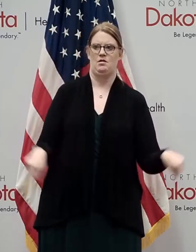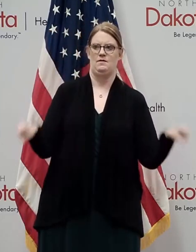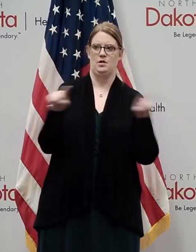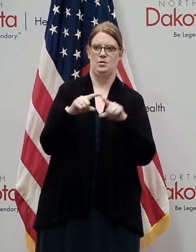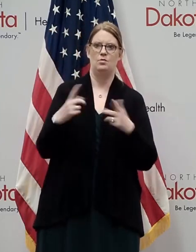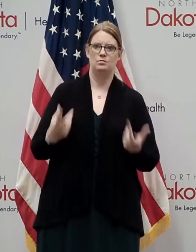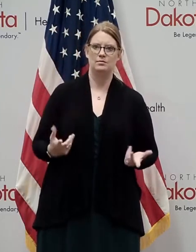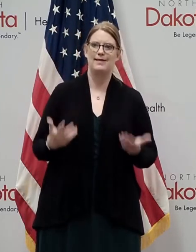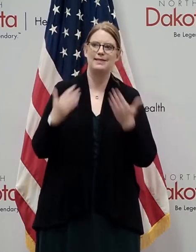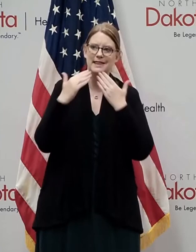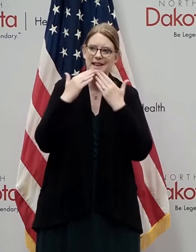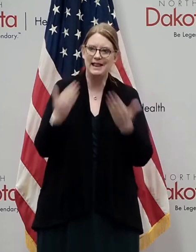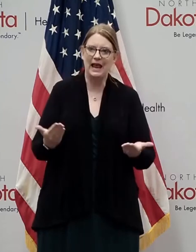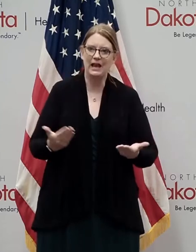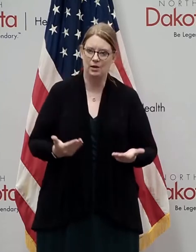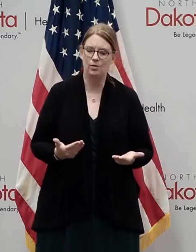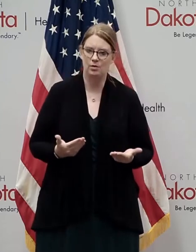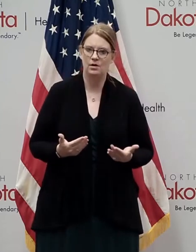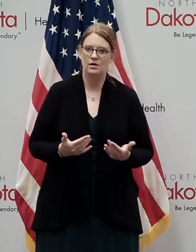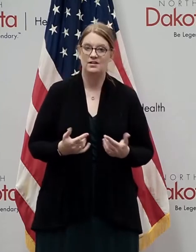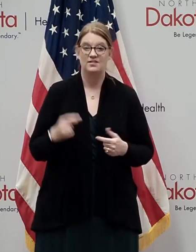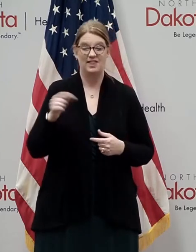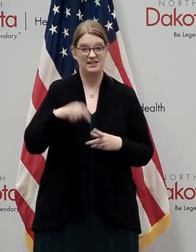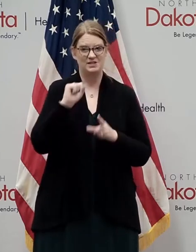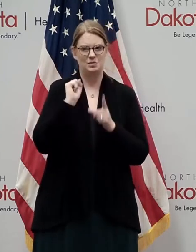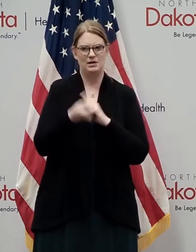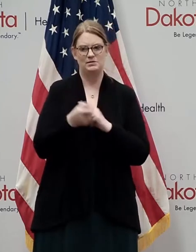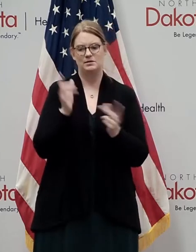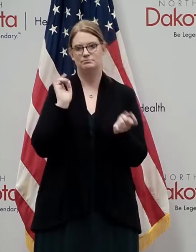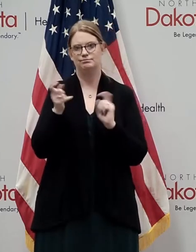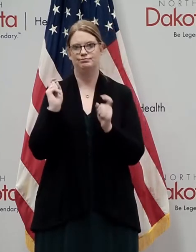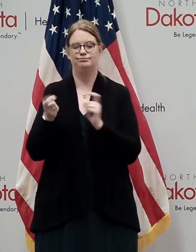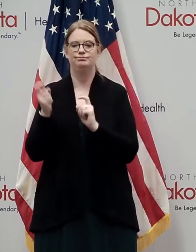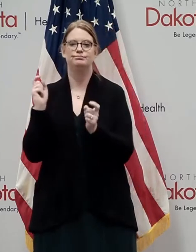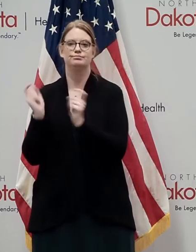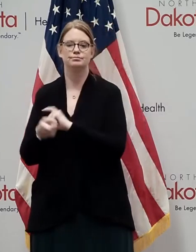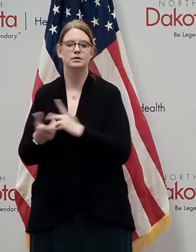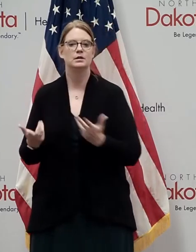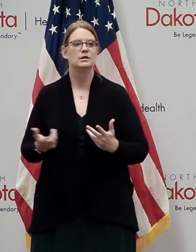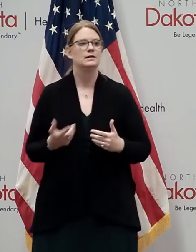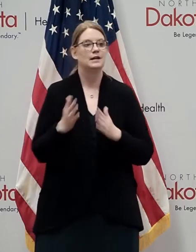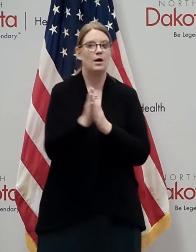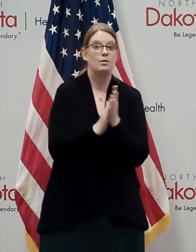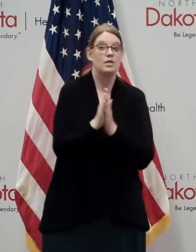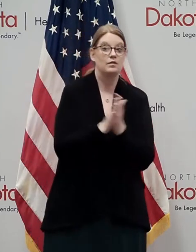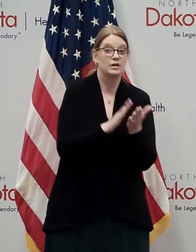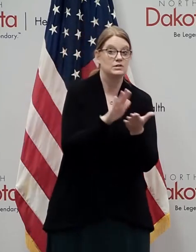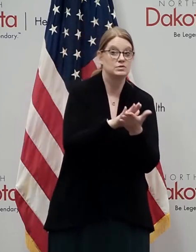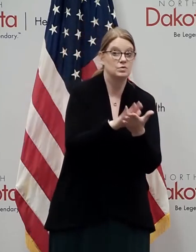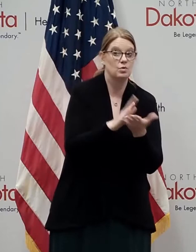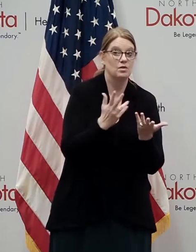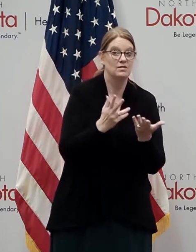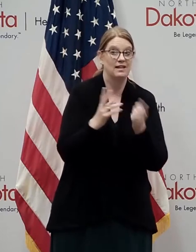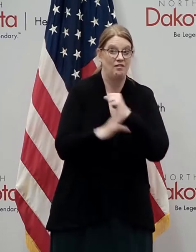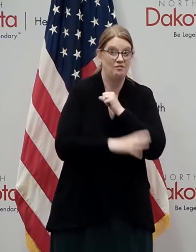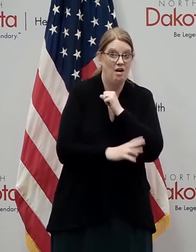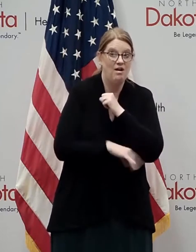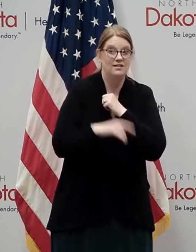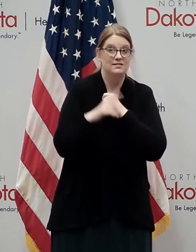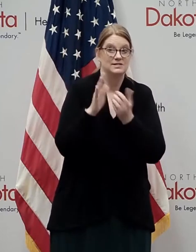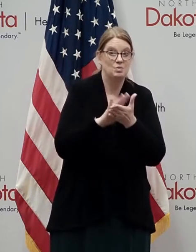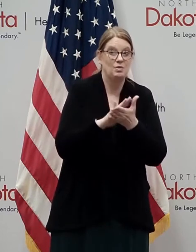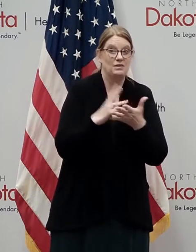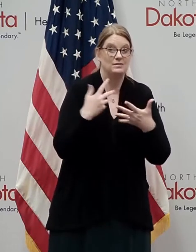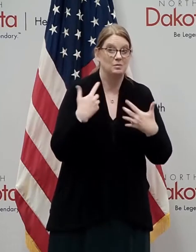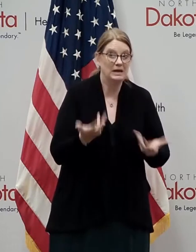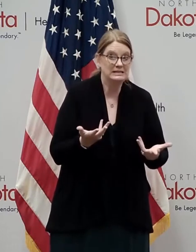navigating so well through this rapidly evolving situation. And as we look towards school, everybody says, what's school going to look like in the fall? But